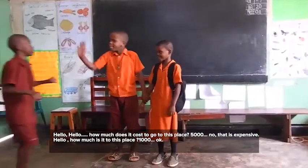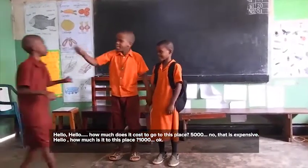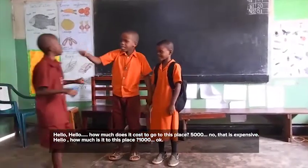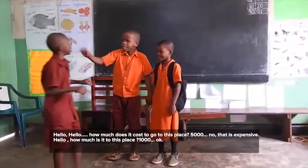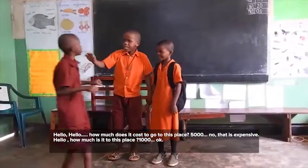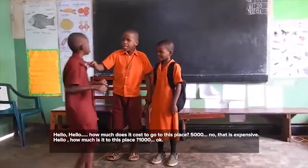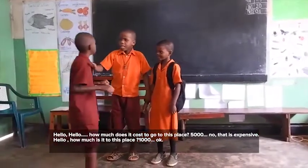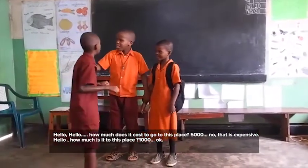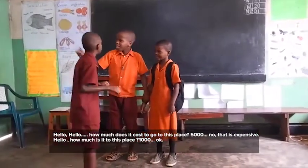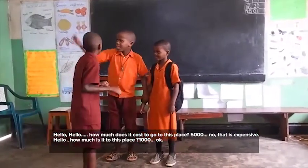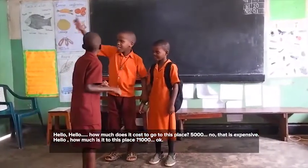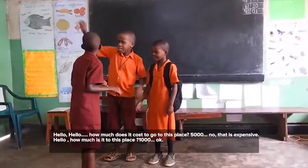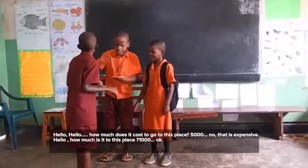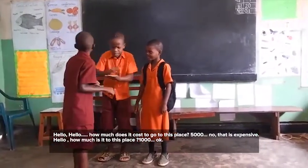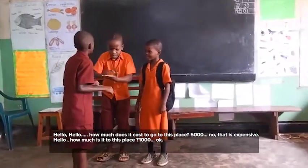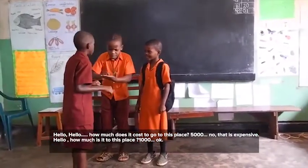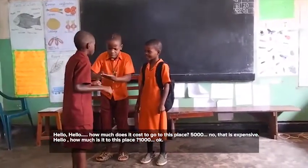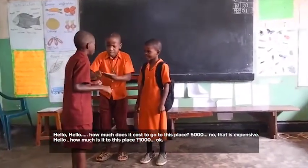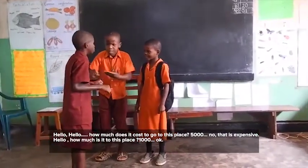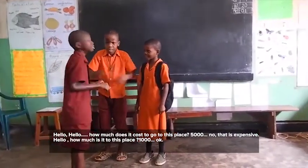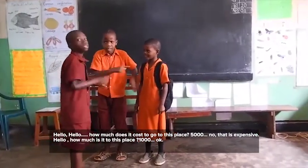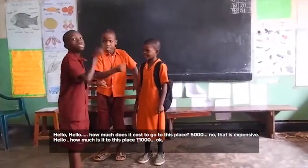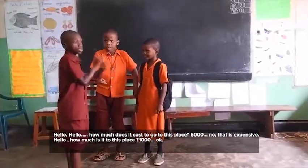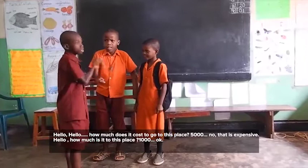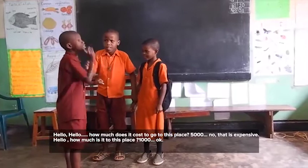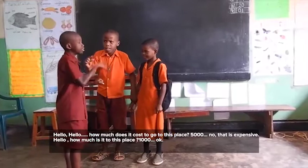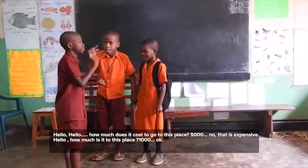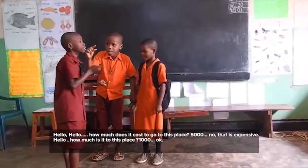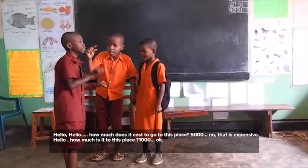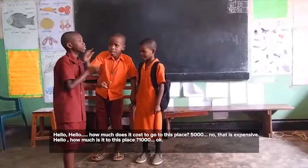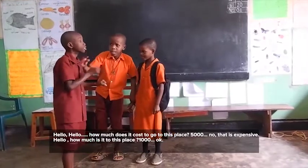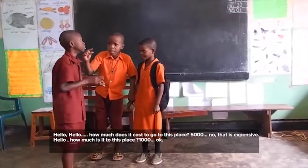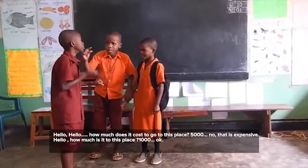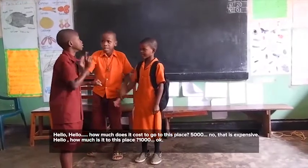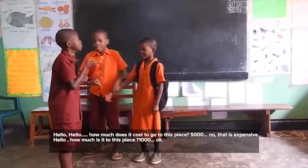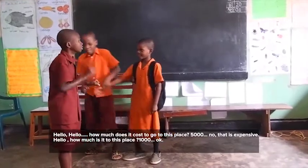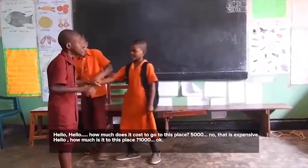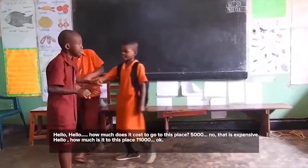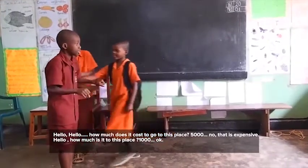Hello. How much is it to this place? 1,000 shillings. Okay.